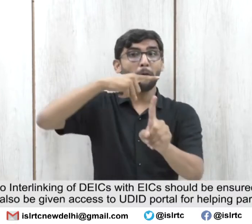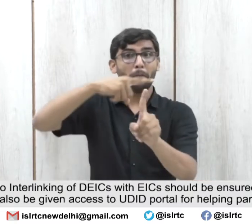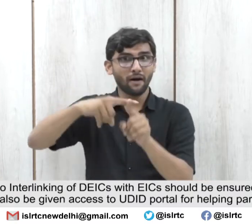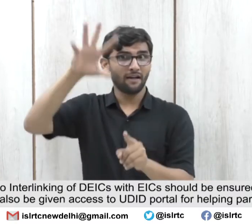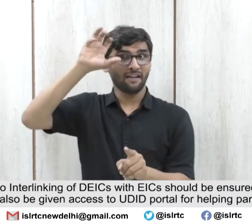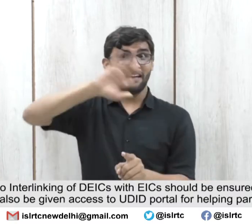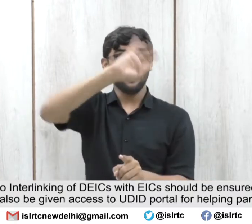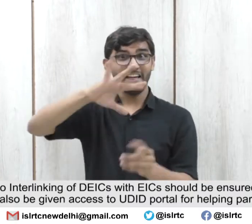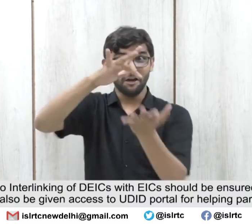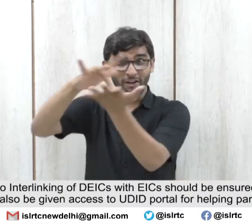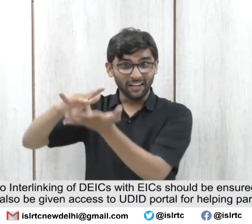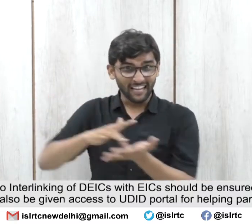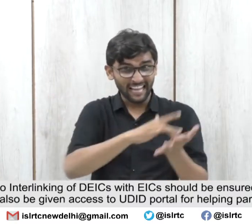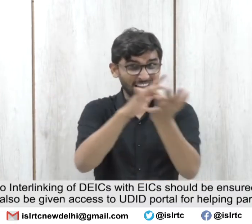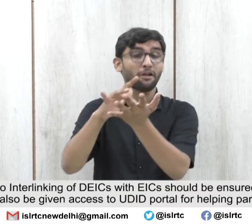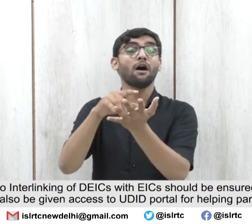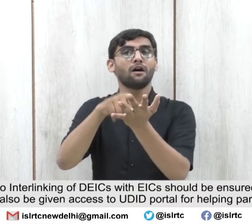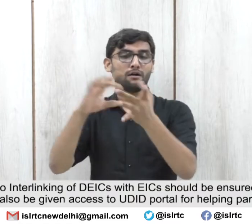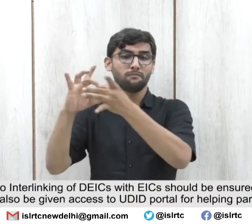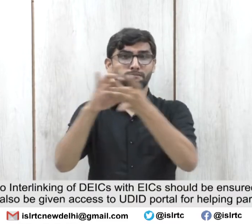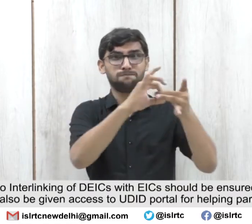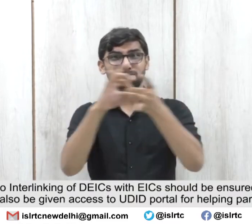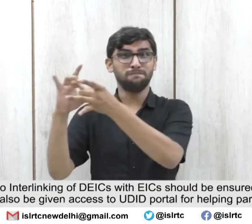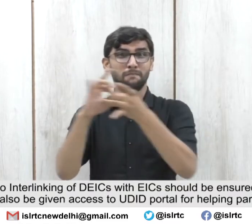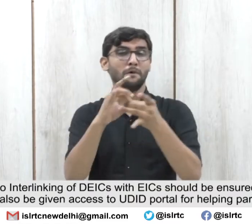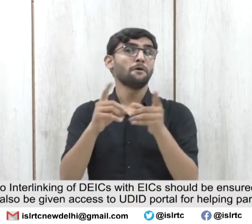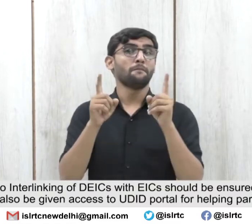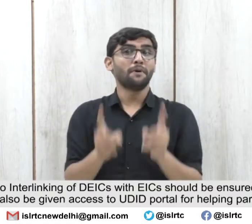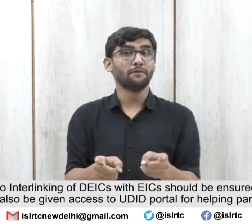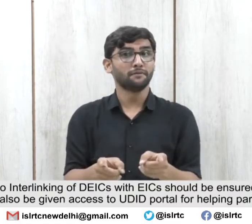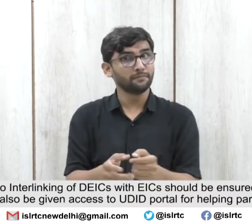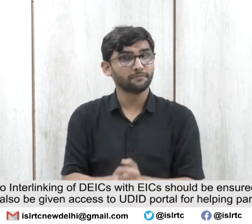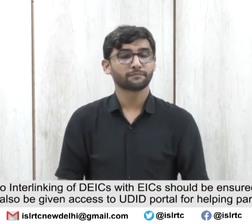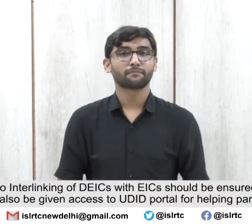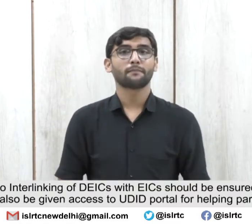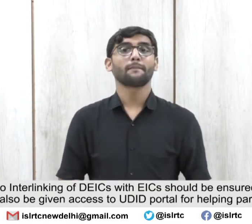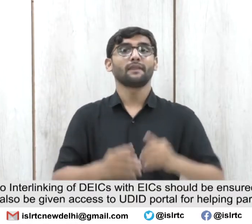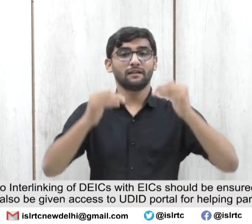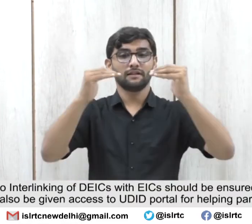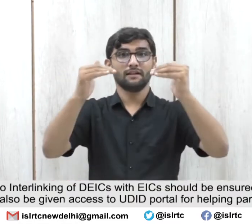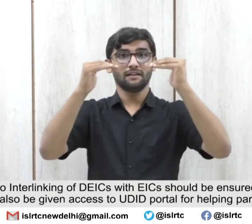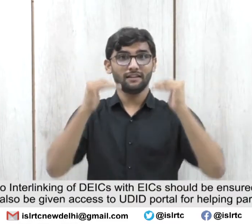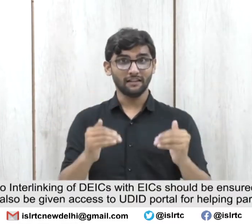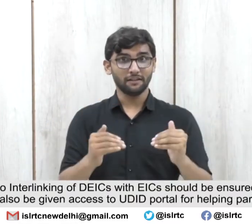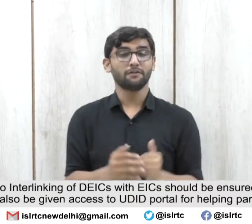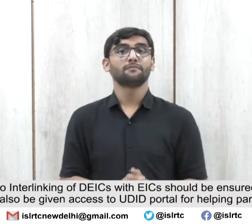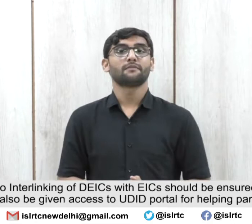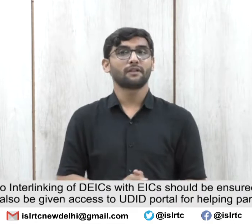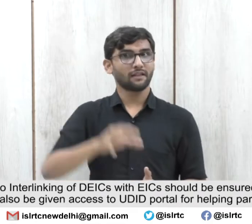should be ensured. The EICs should